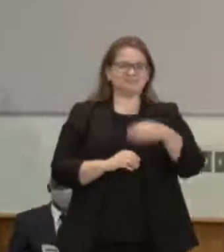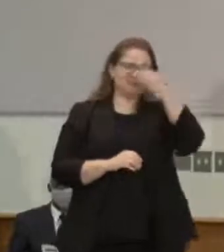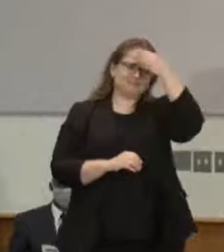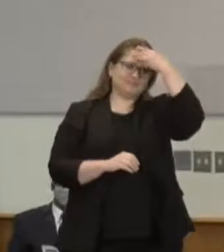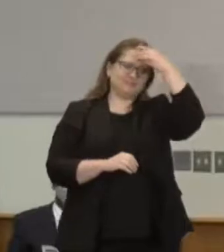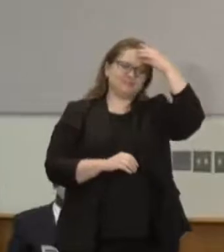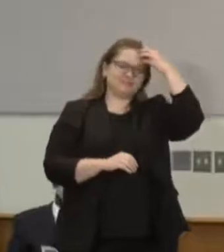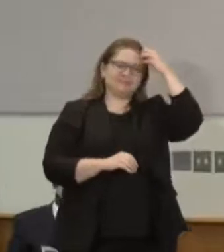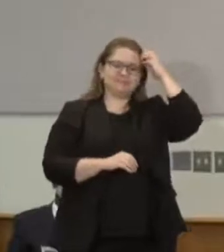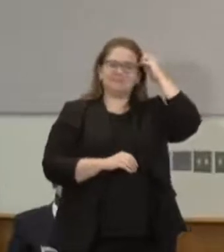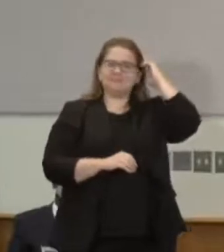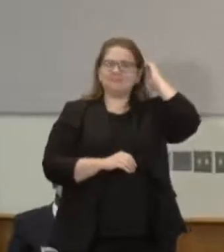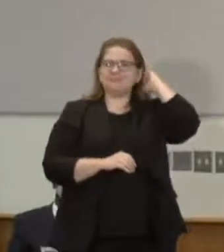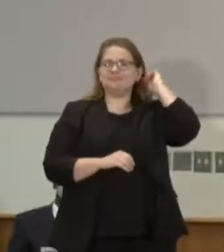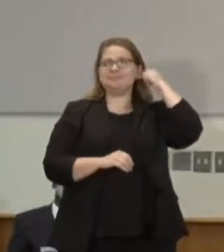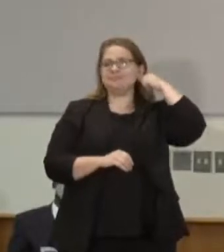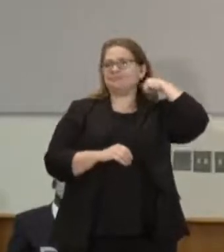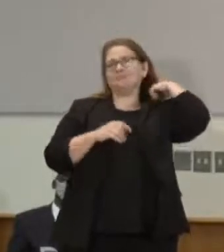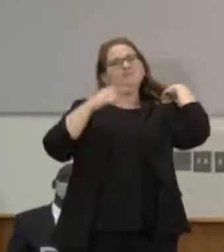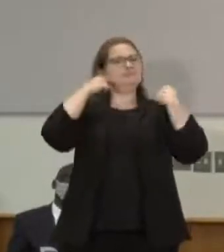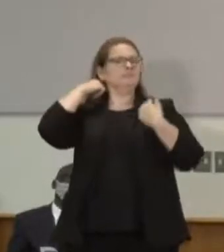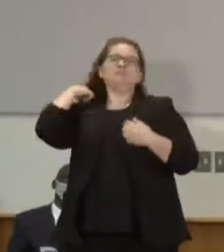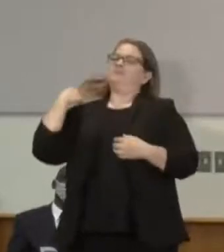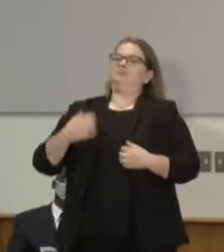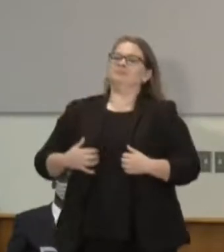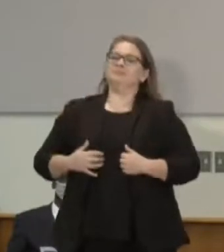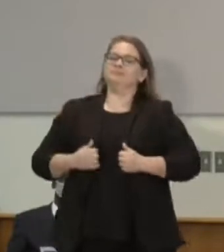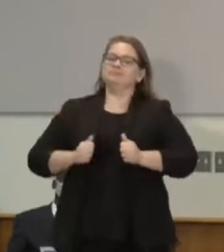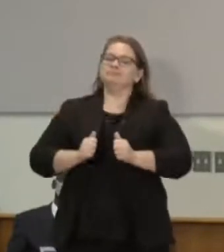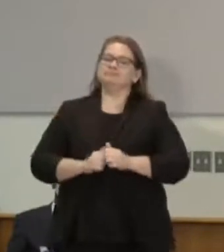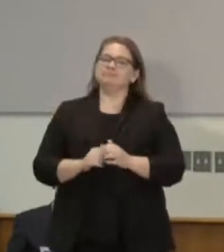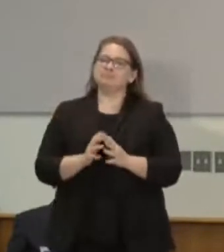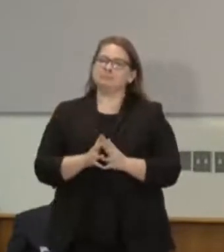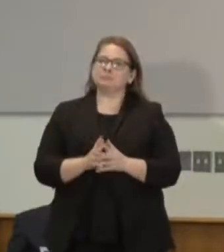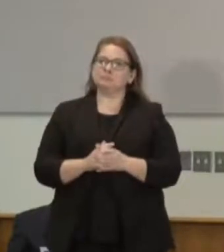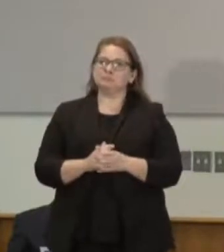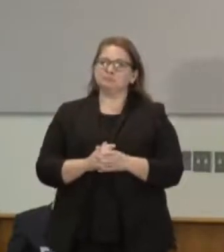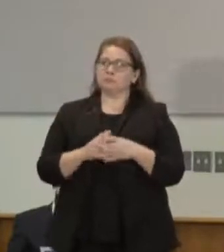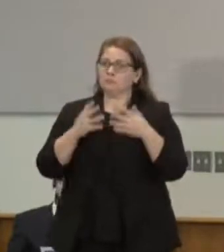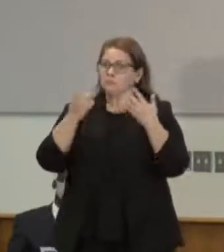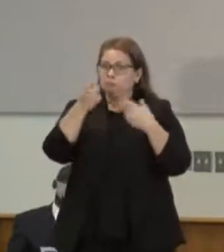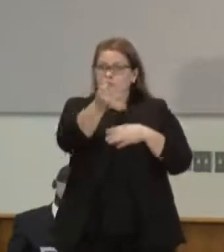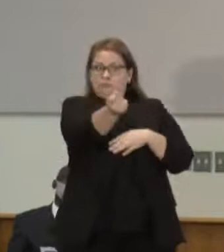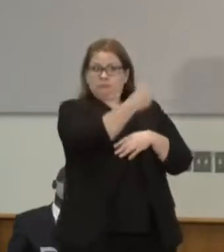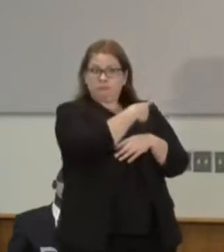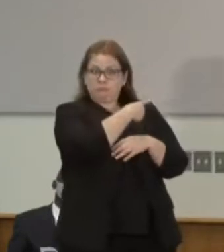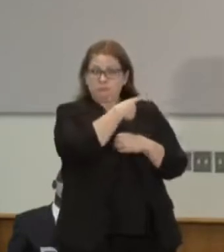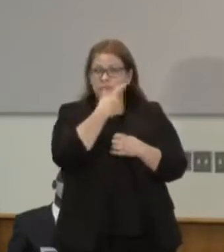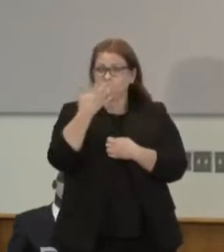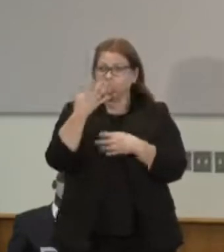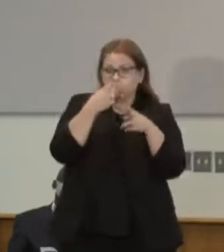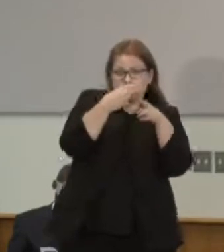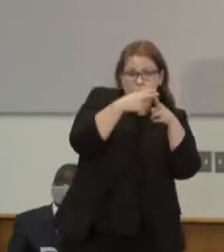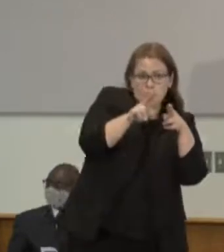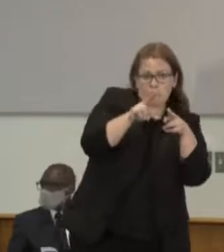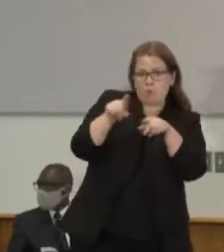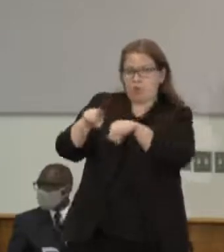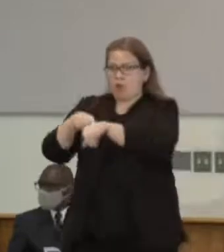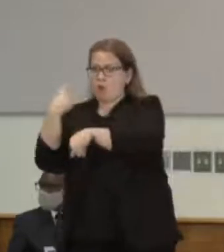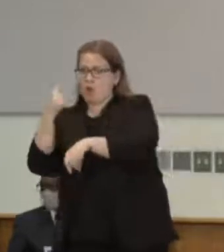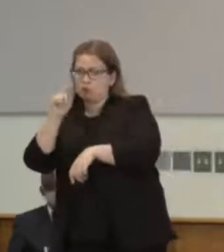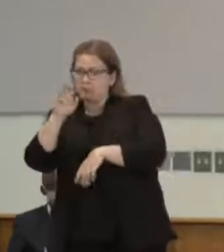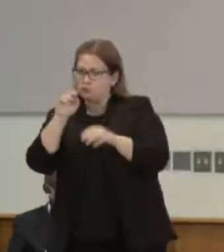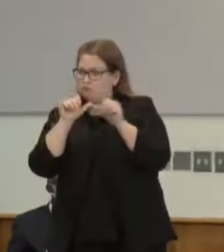So many of you have said you want both short-term and long-term changes. Do you see these all as short-term changes and what would be some of the long-term